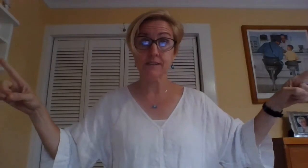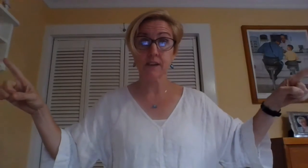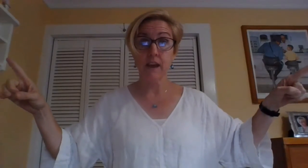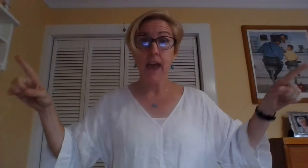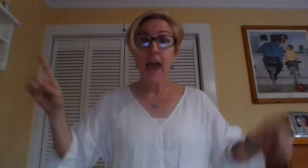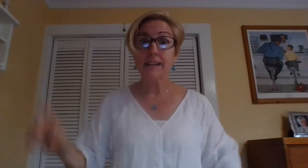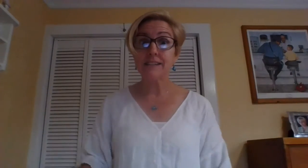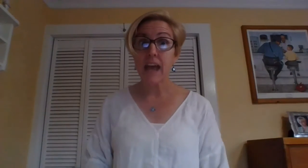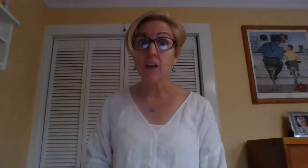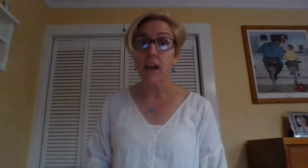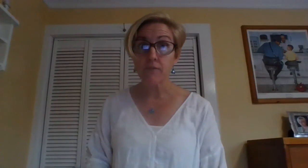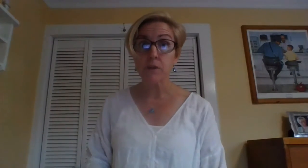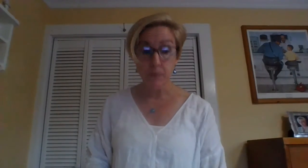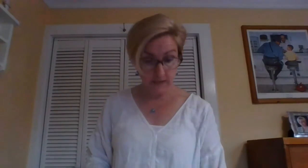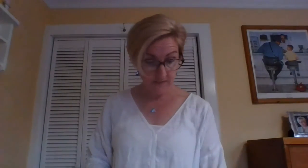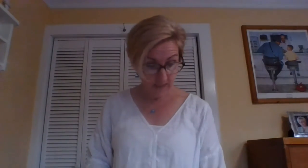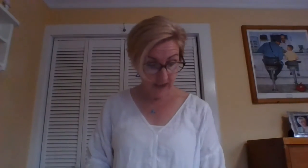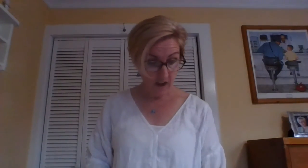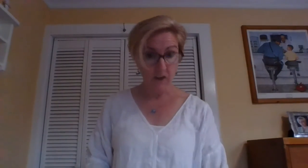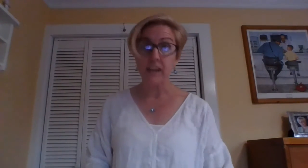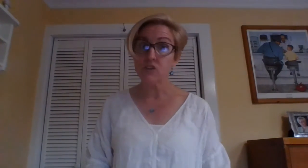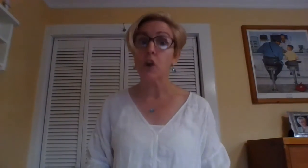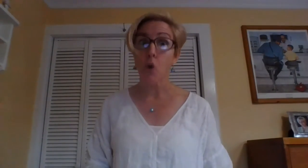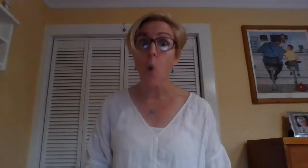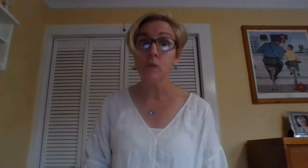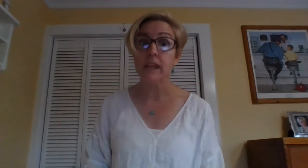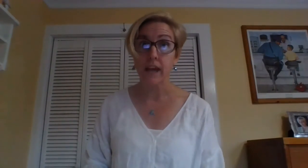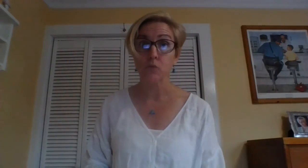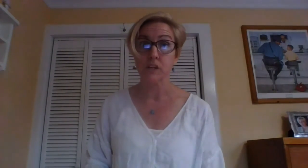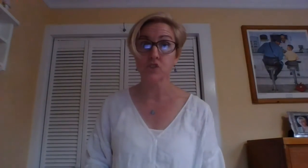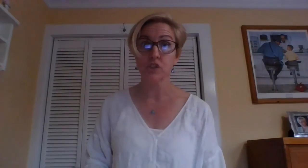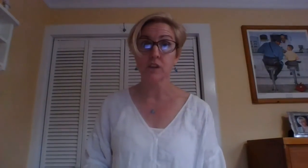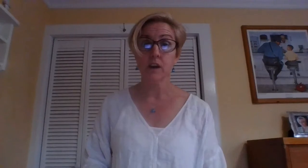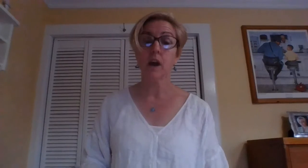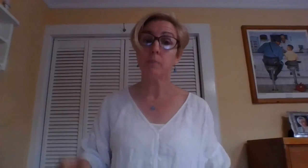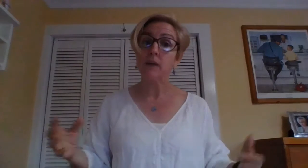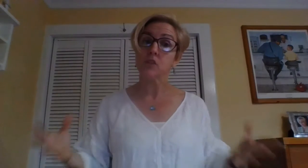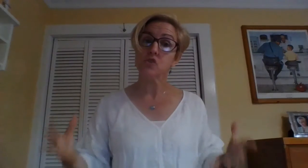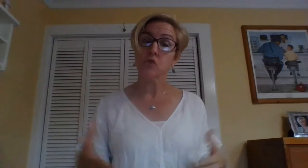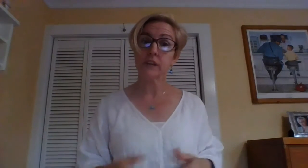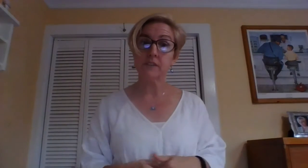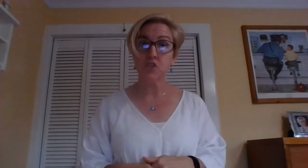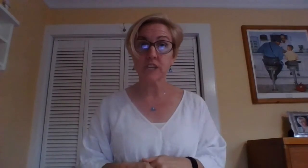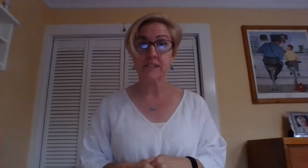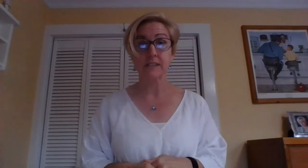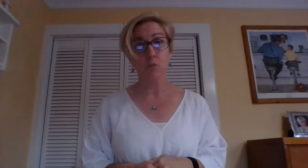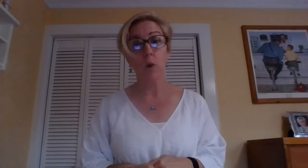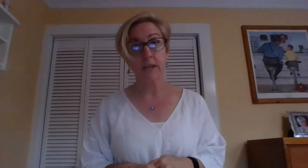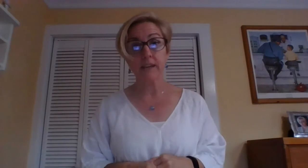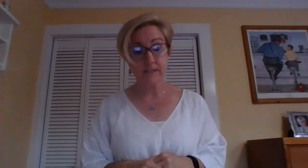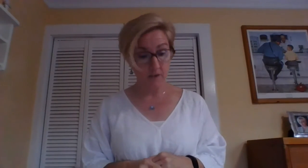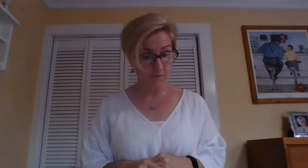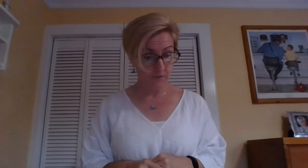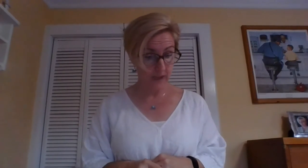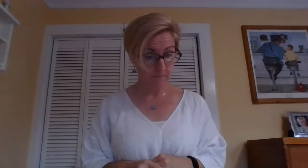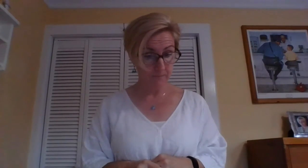and tell everybody there in their own language about the story of Jesus and what he had done for them.